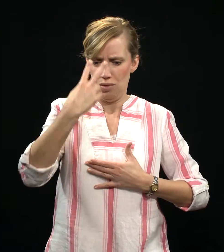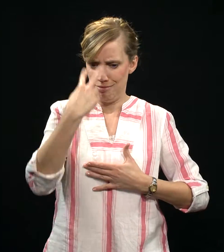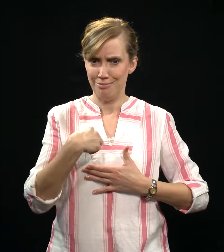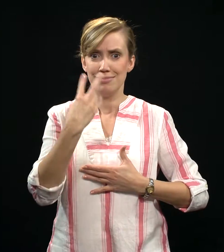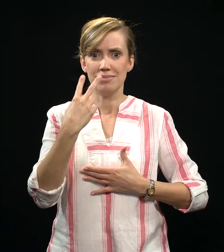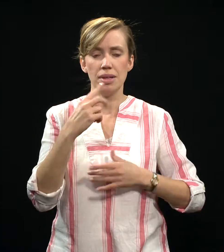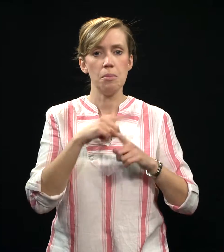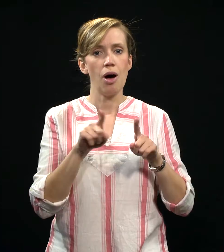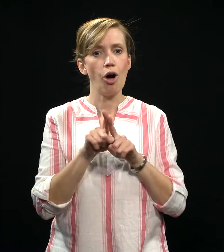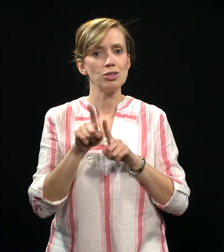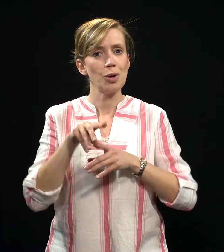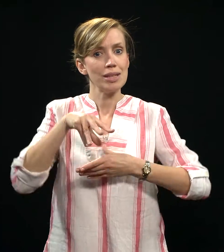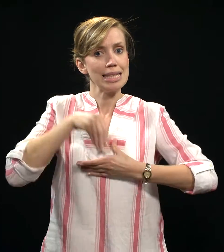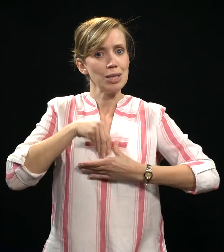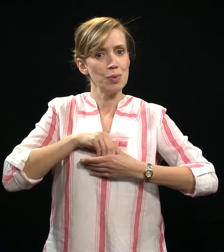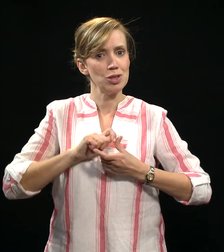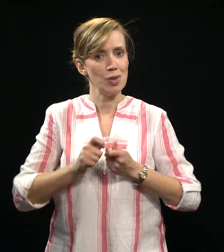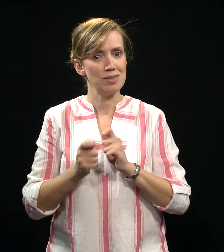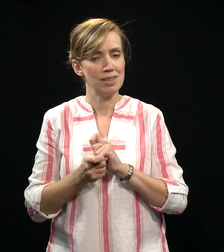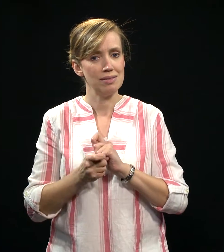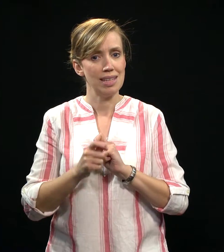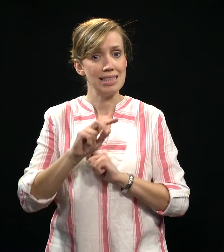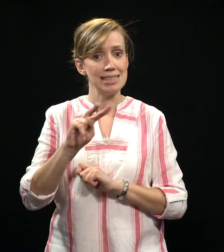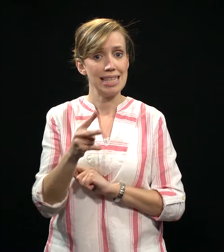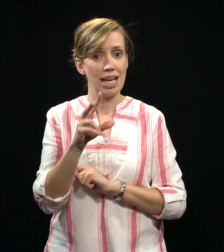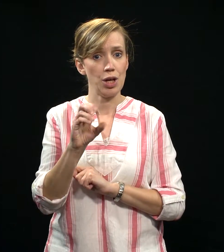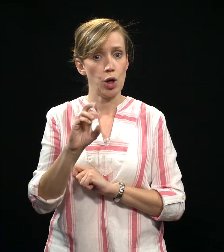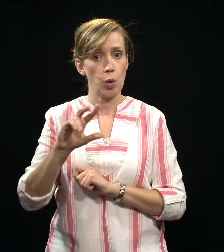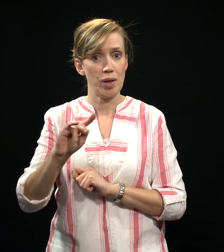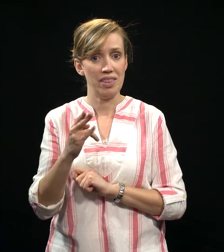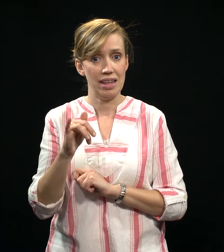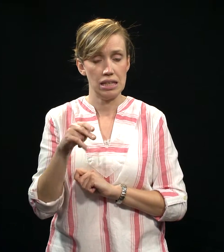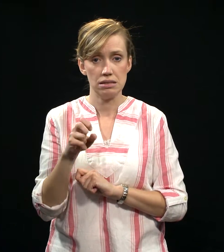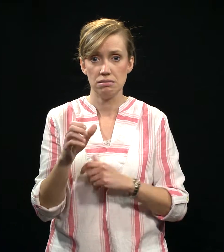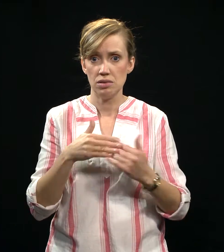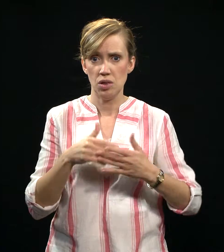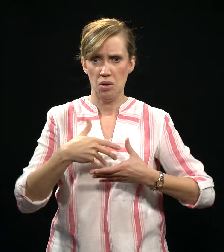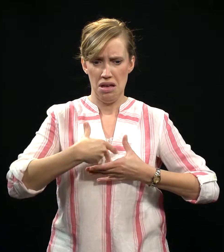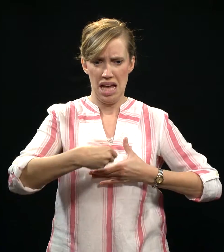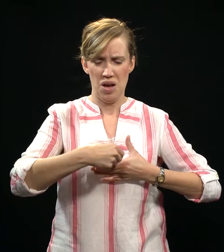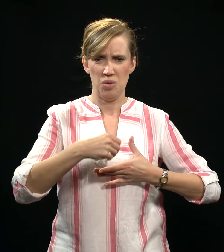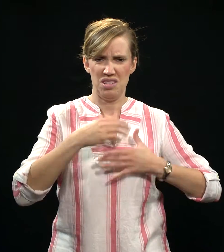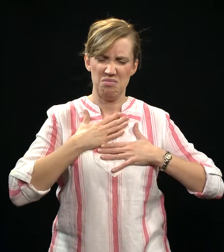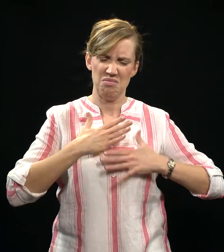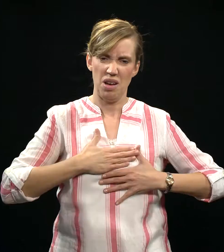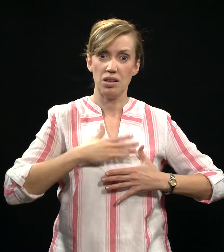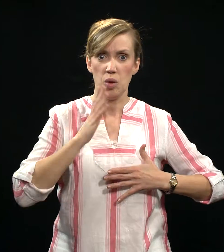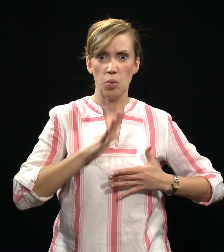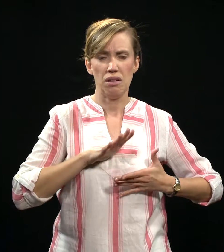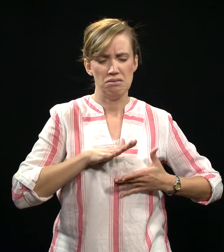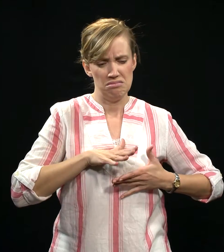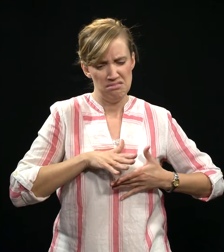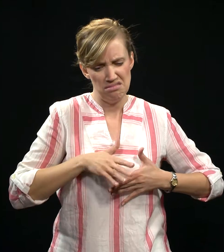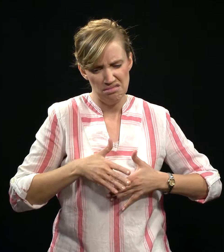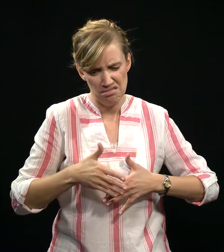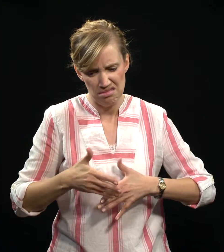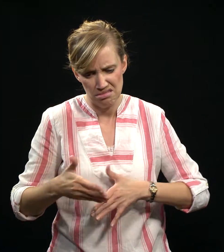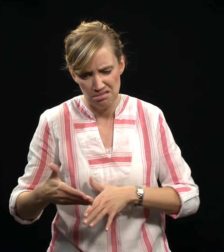inward transformations as well. 2 Corinthians 4.16 says, But though our outward man perish, yet the inward man is renewed day by